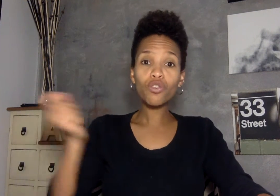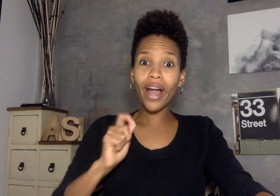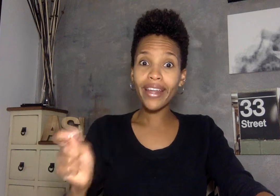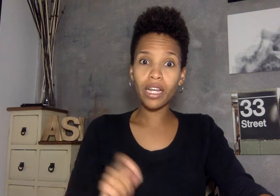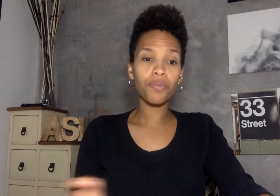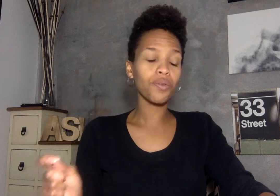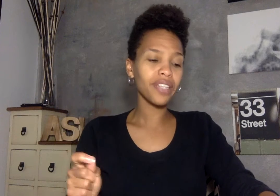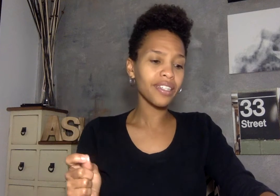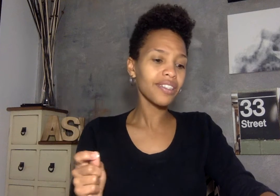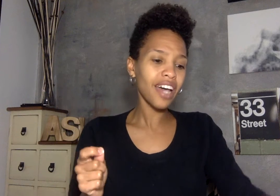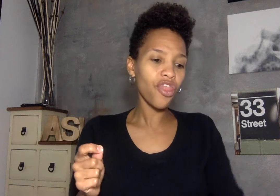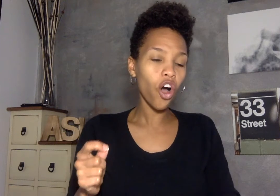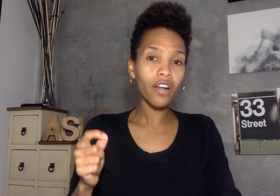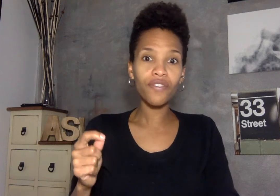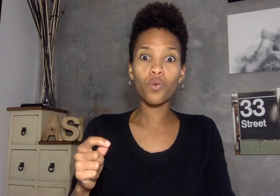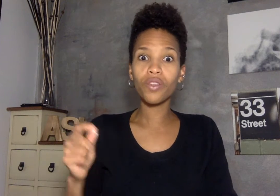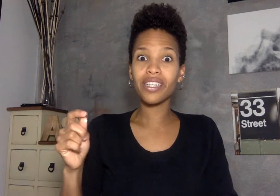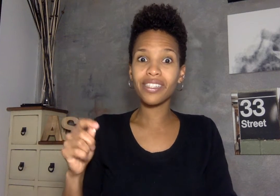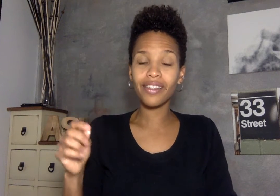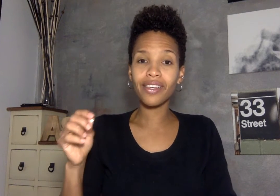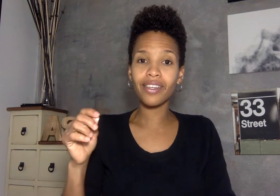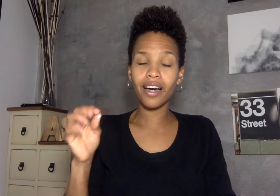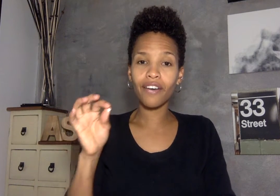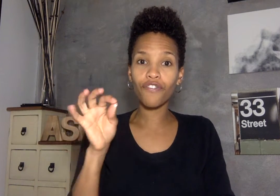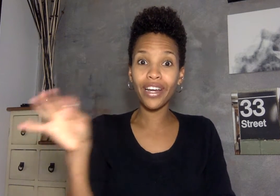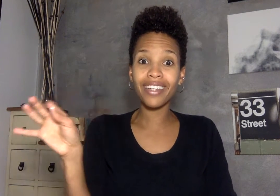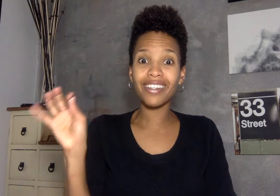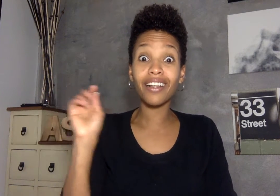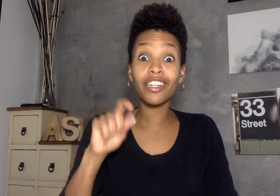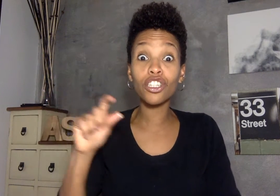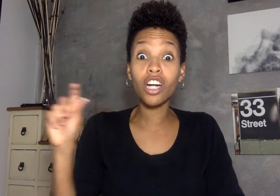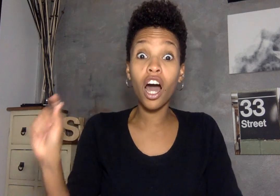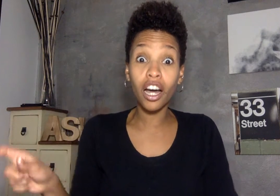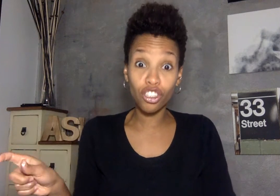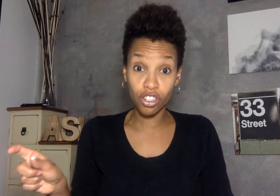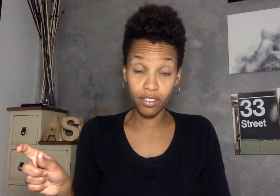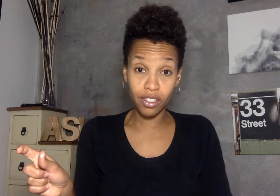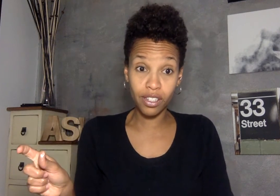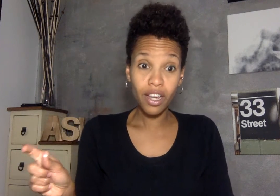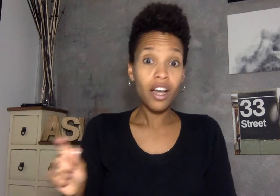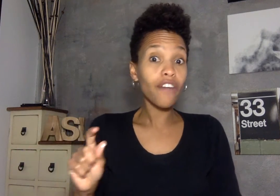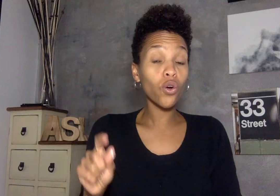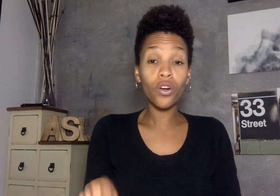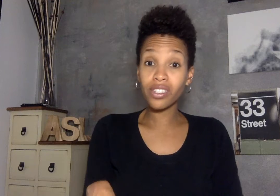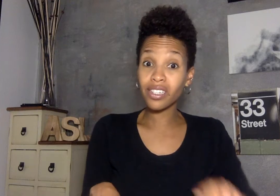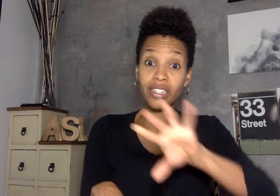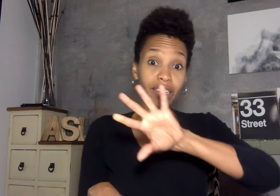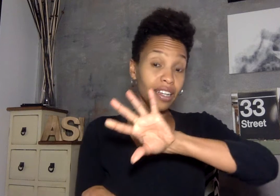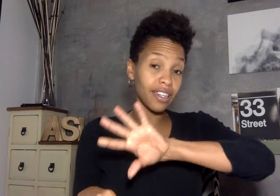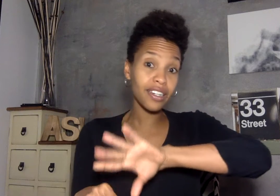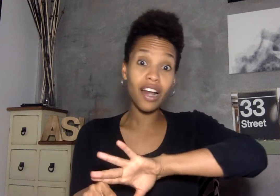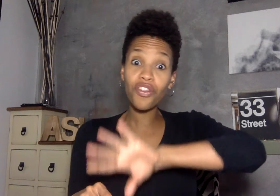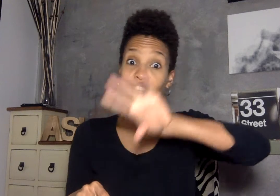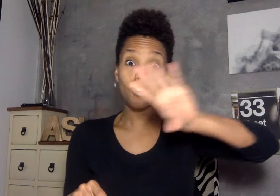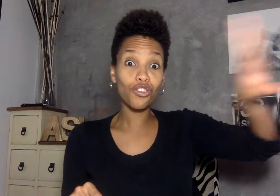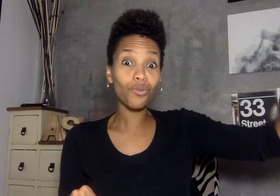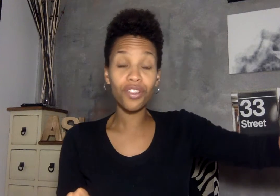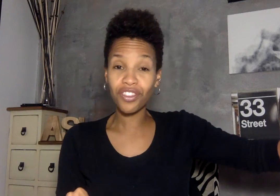was writing up those sentences i thought of the this the uh phrase clear conscience of course this is nothing to do with